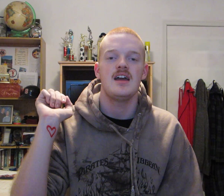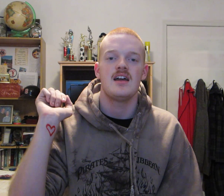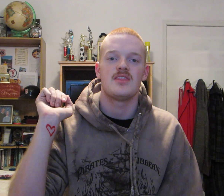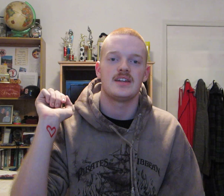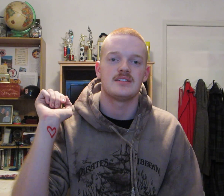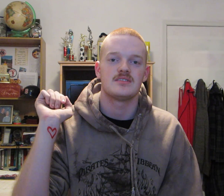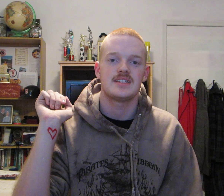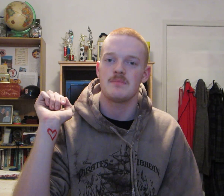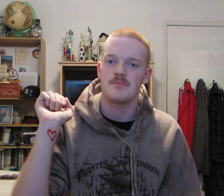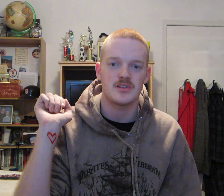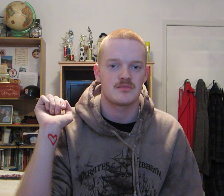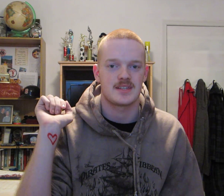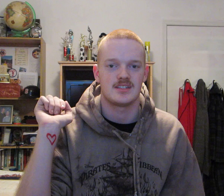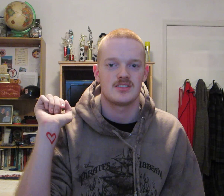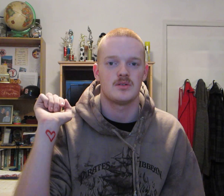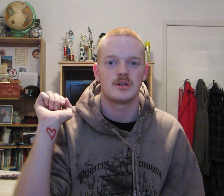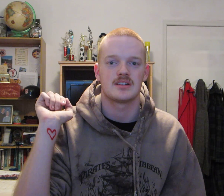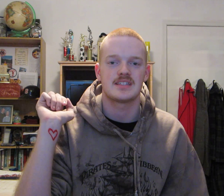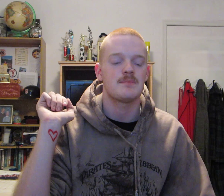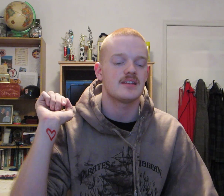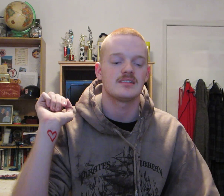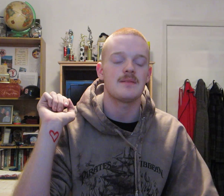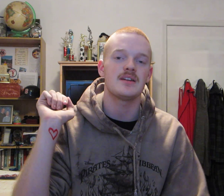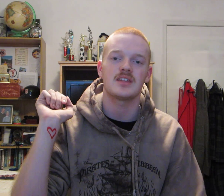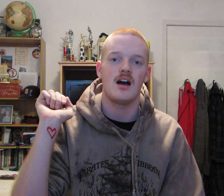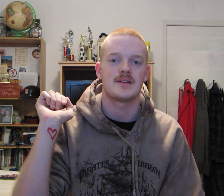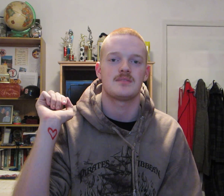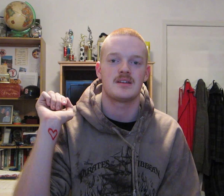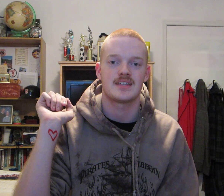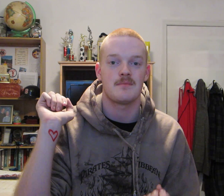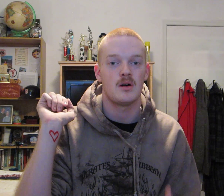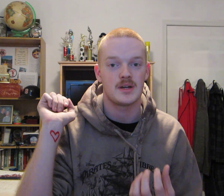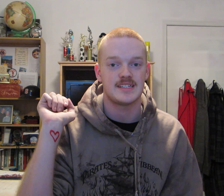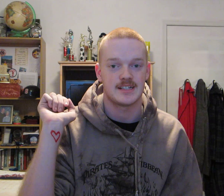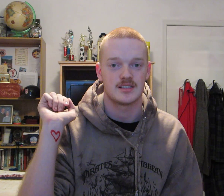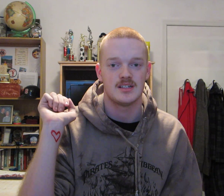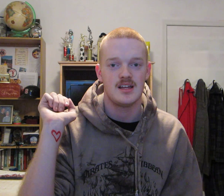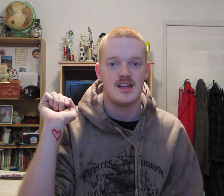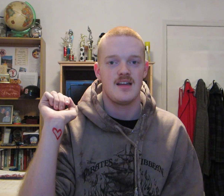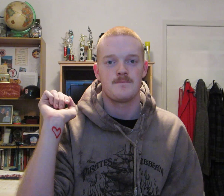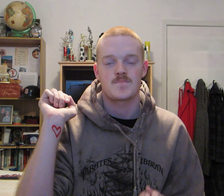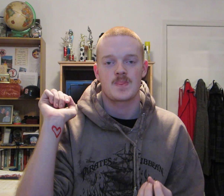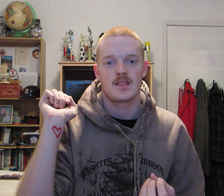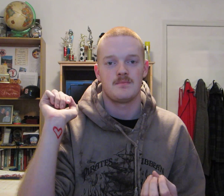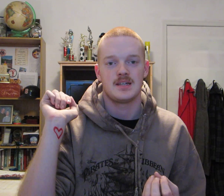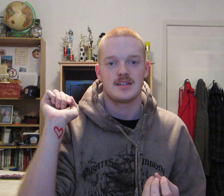then send me a personal message or let me know in the comments, because I am always here. Because